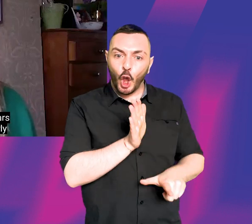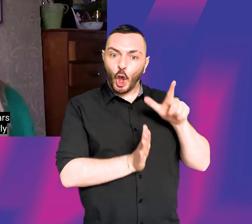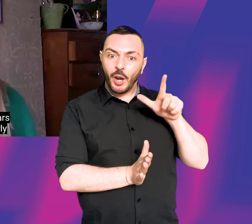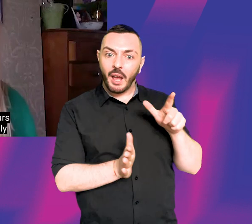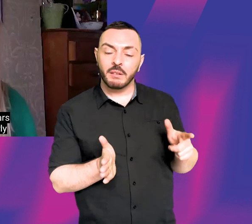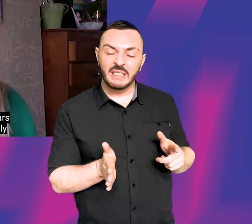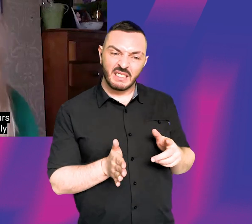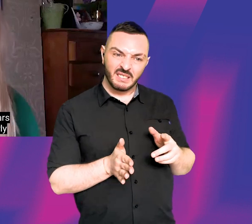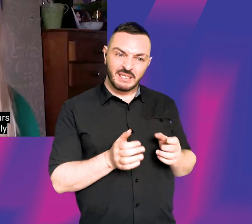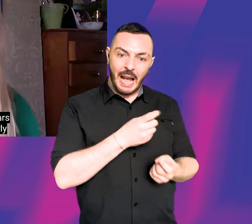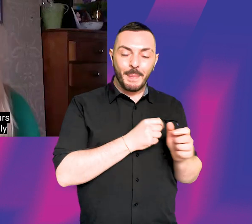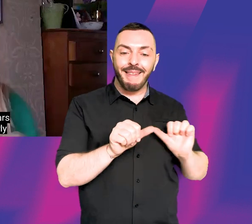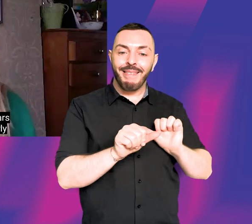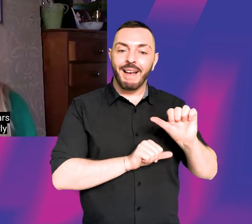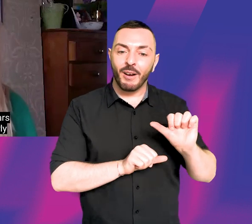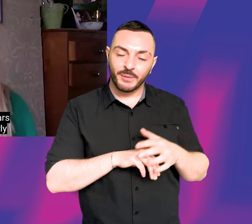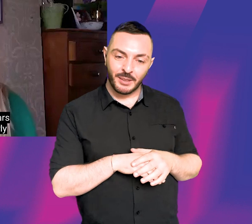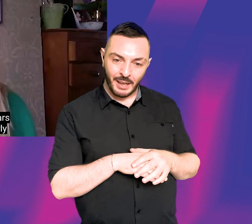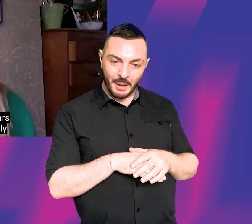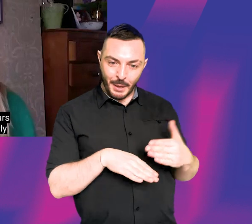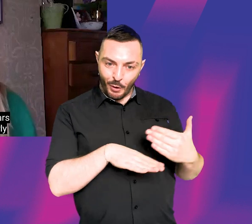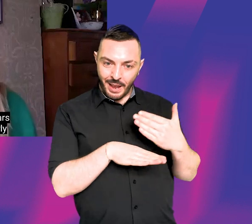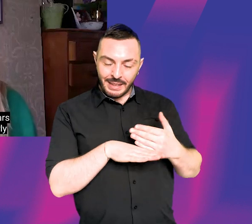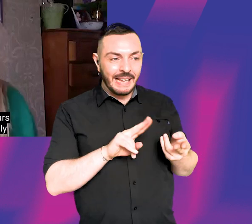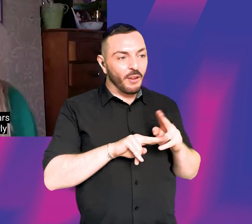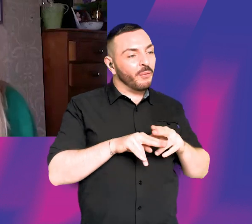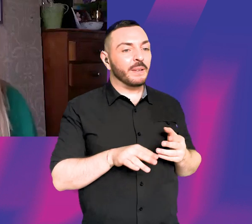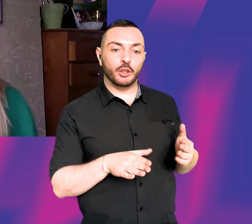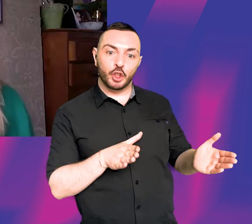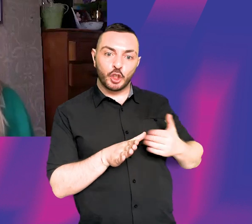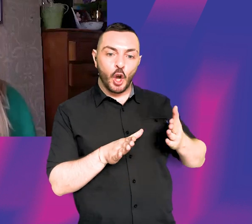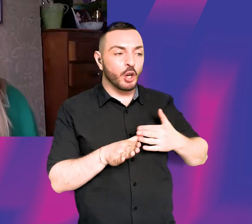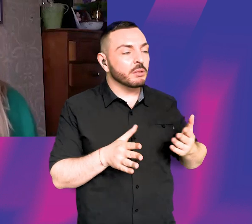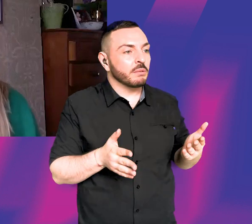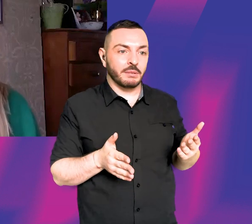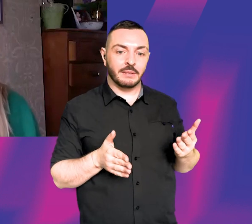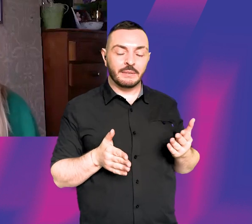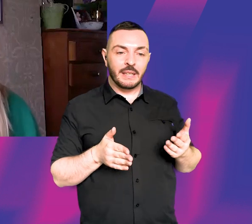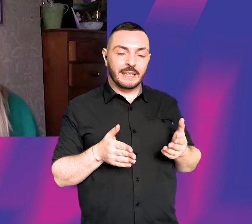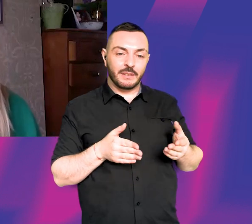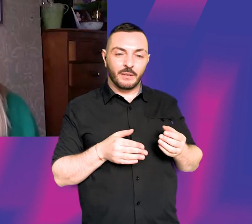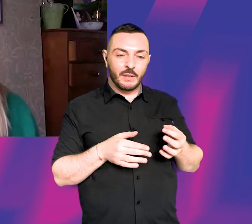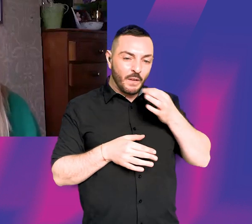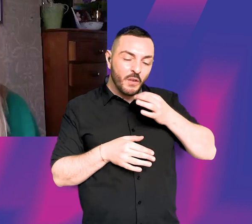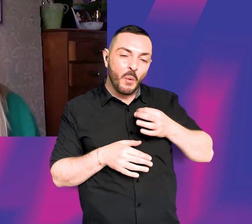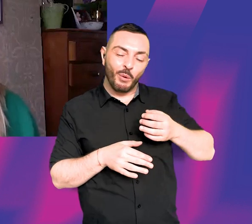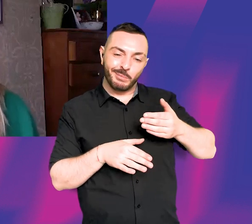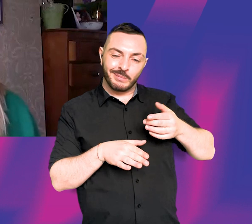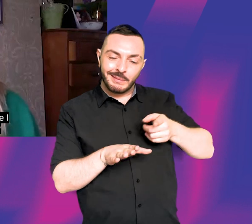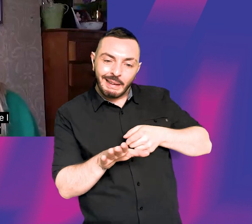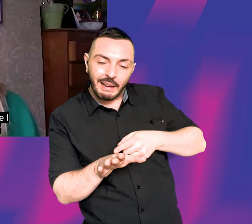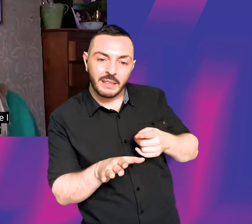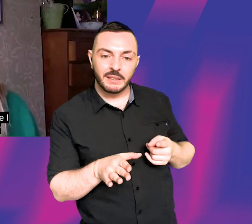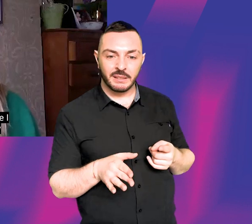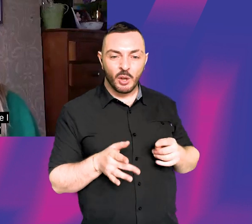career. And actually, if I'd had a few more years at the beginning to kind of particularly socially to kind of relate to other people who are creative people,